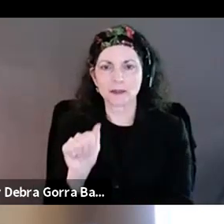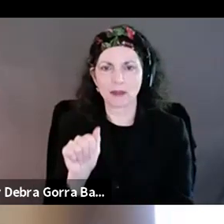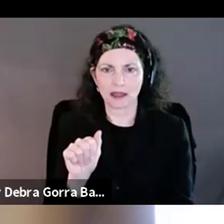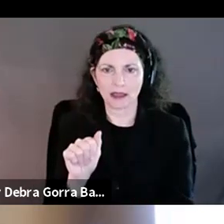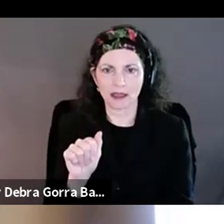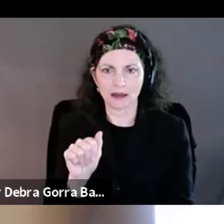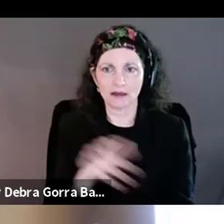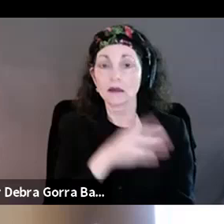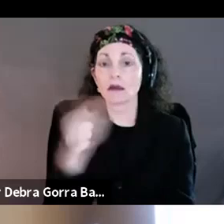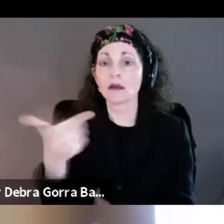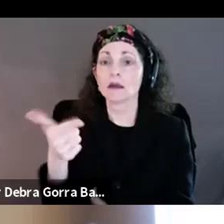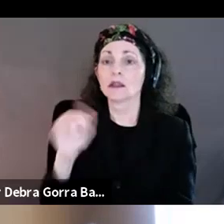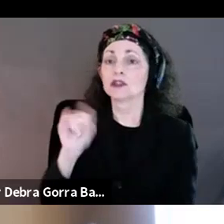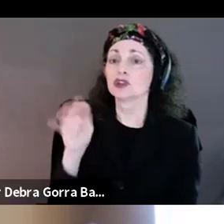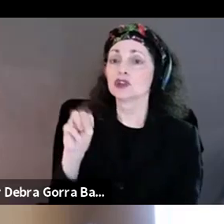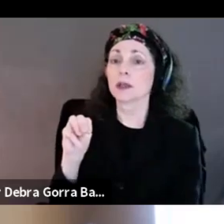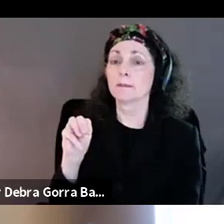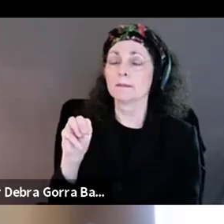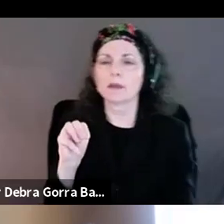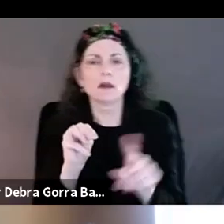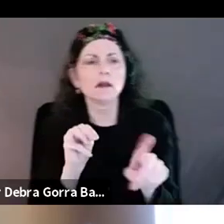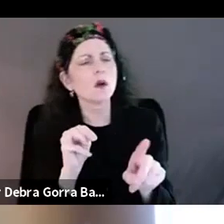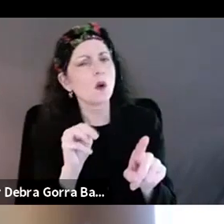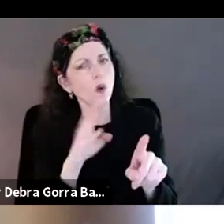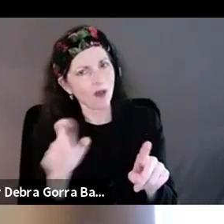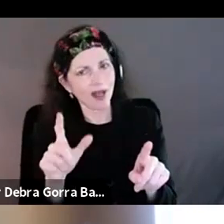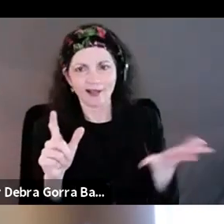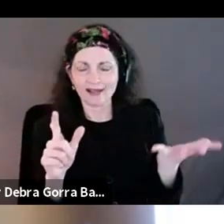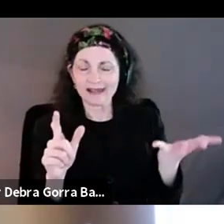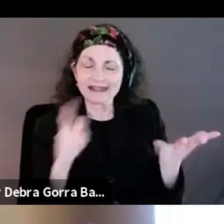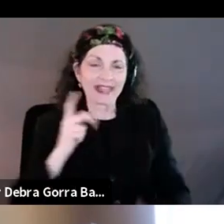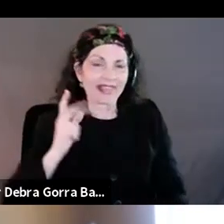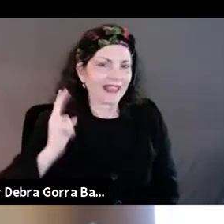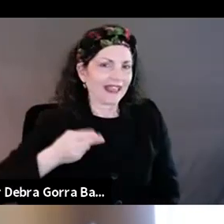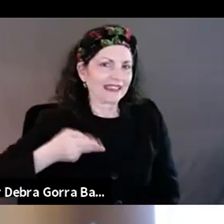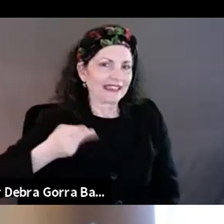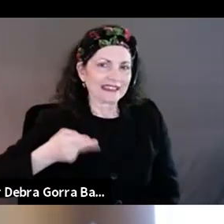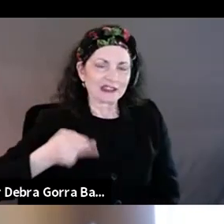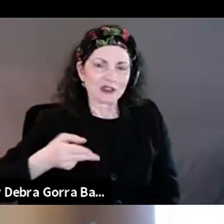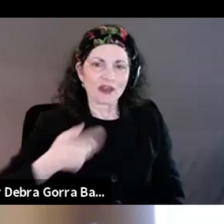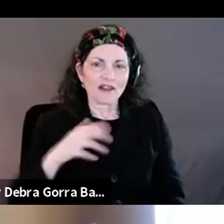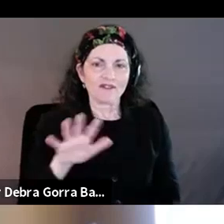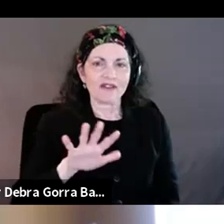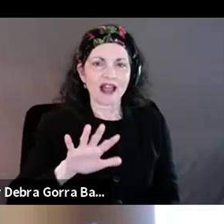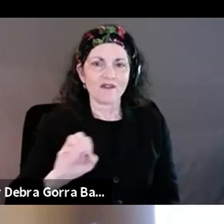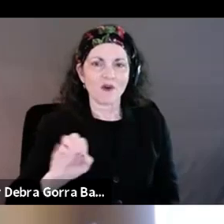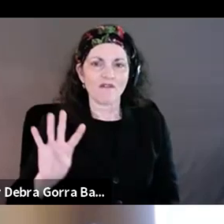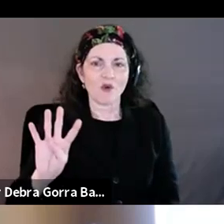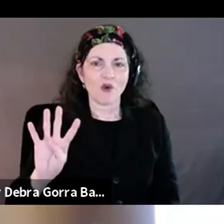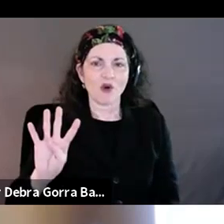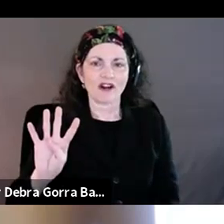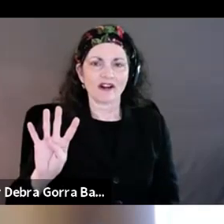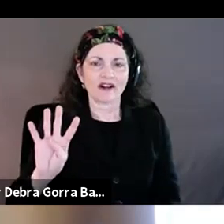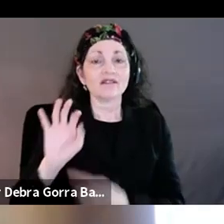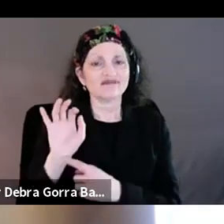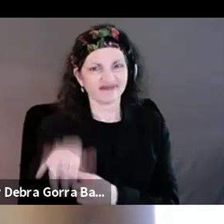Jim? Well, actually, the history of, uh, the 504 was really that